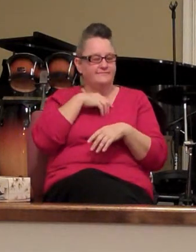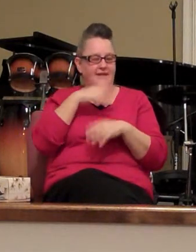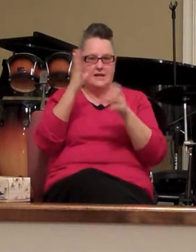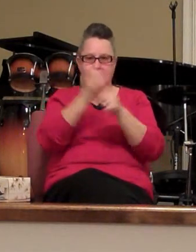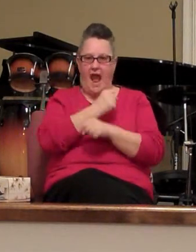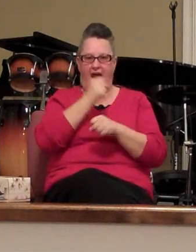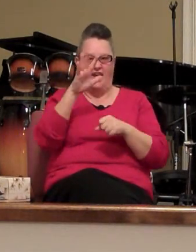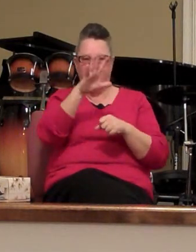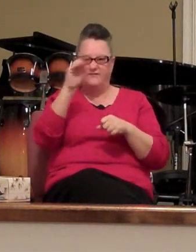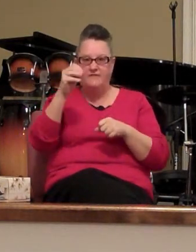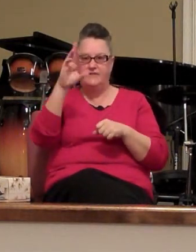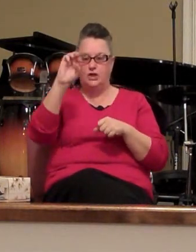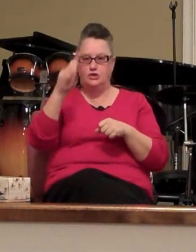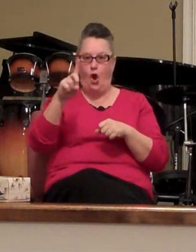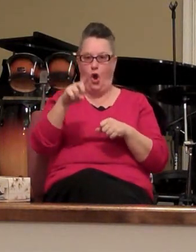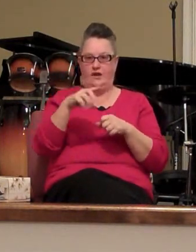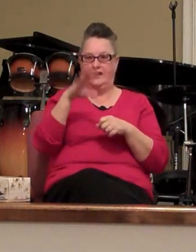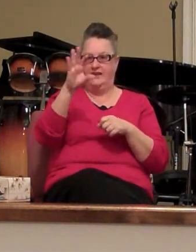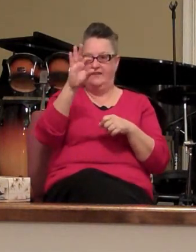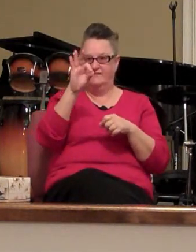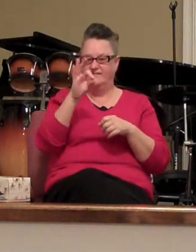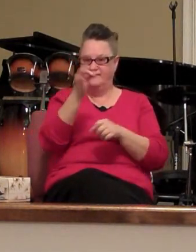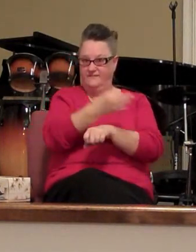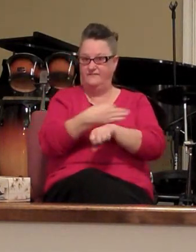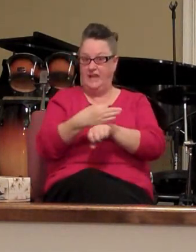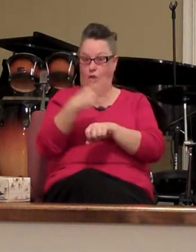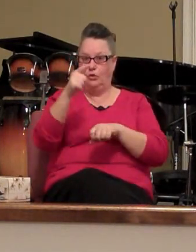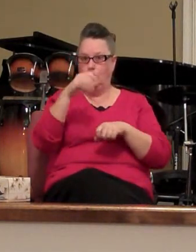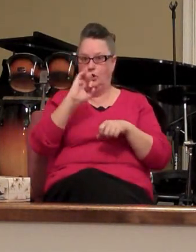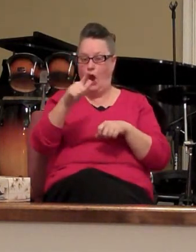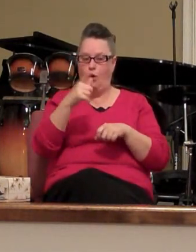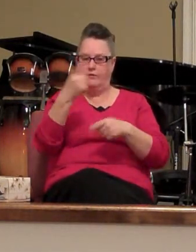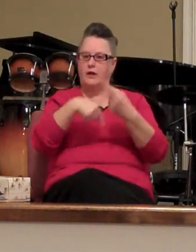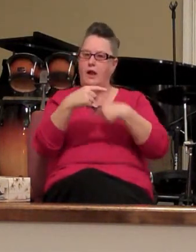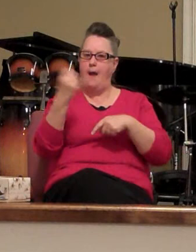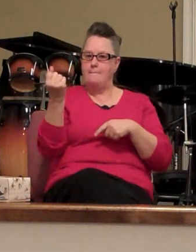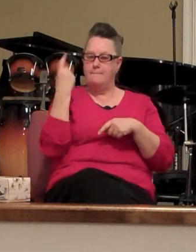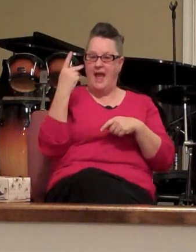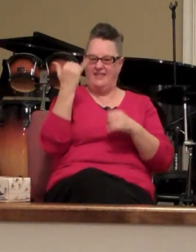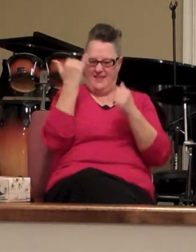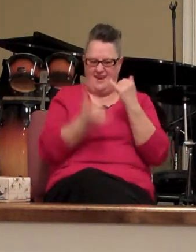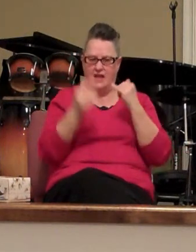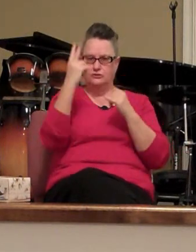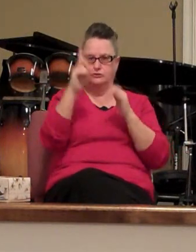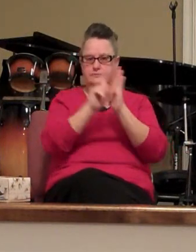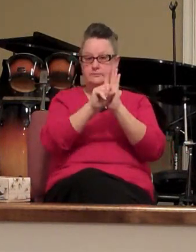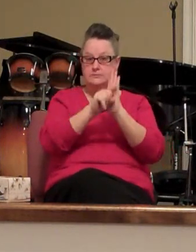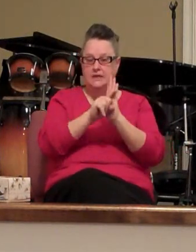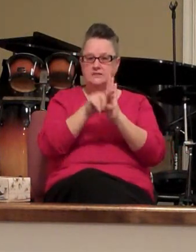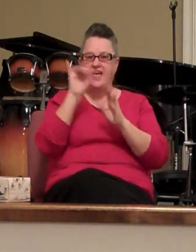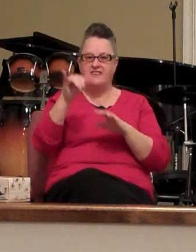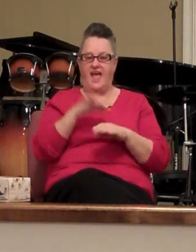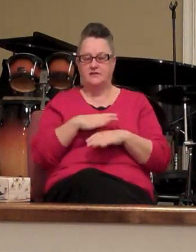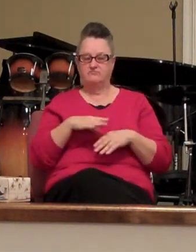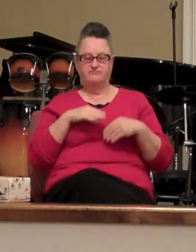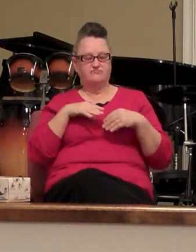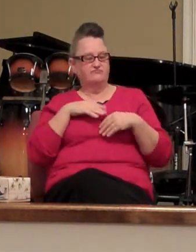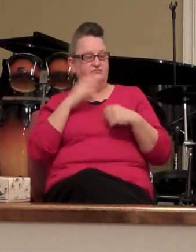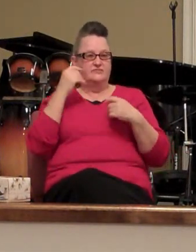yard field goal to win the game they come back in the last two minutes and they suck it up and they finish